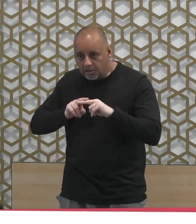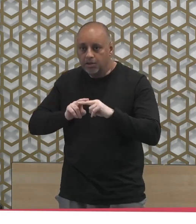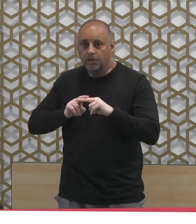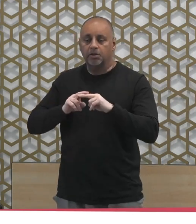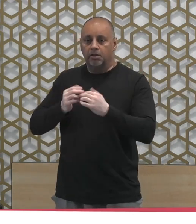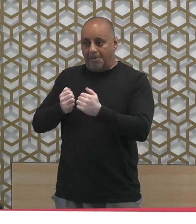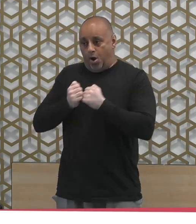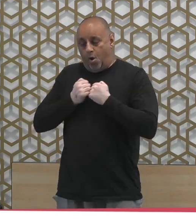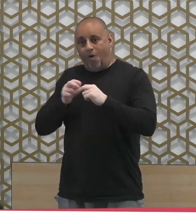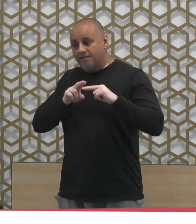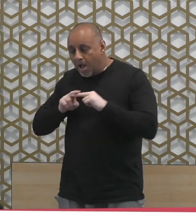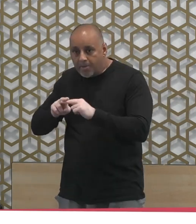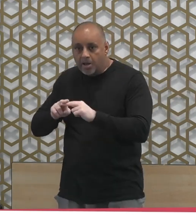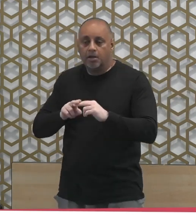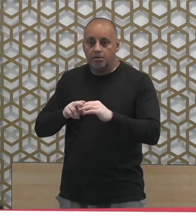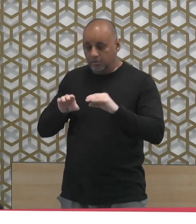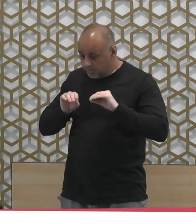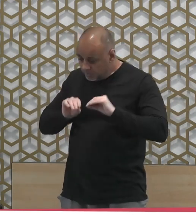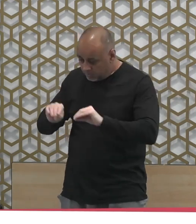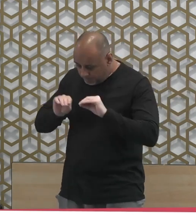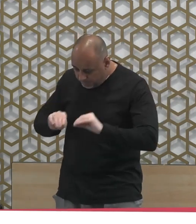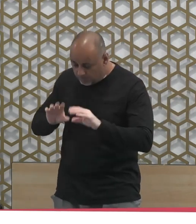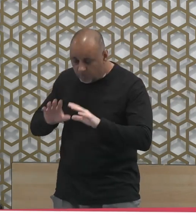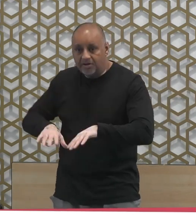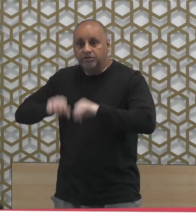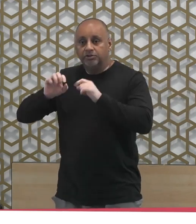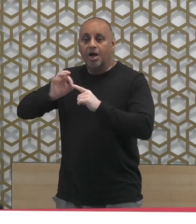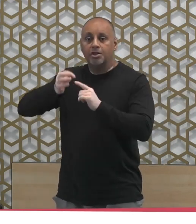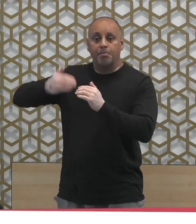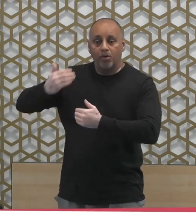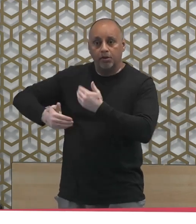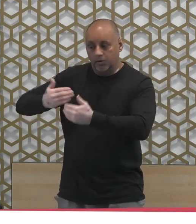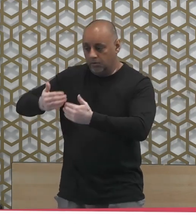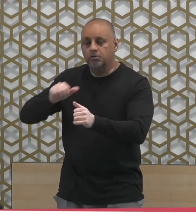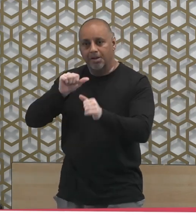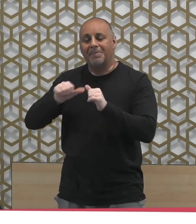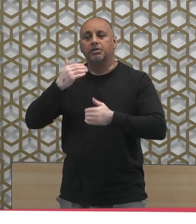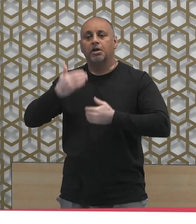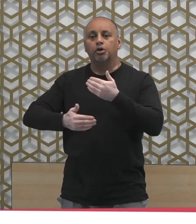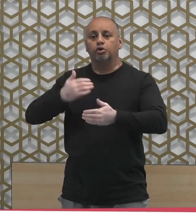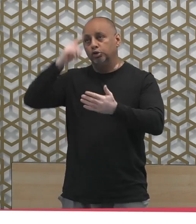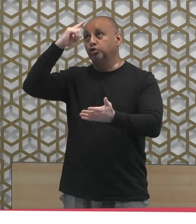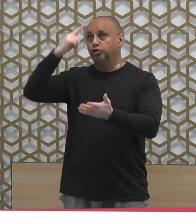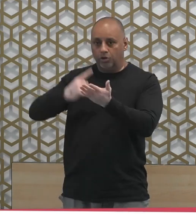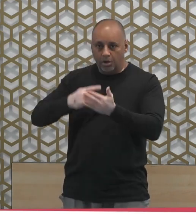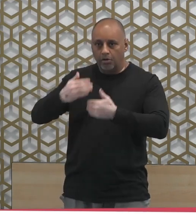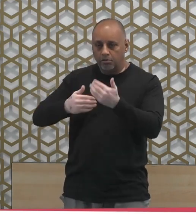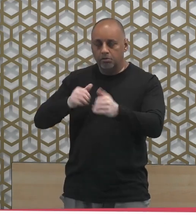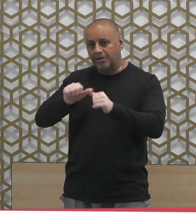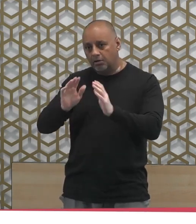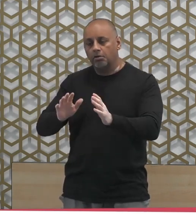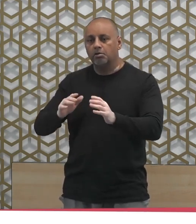start in this methodology as Allah subhanahu wa ta has told us we will be inshallah wa ta'ala in a far better place than we are in at the moment